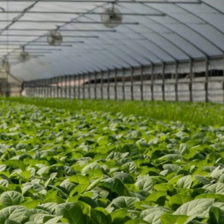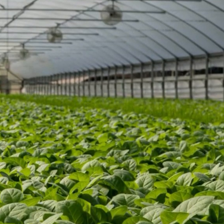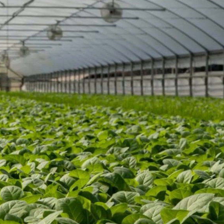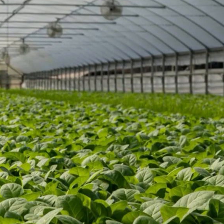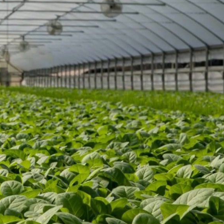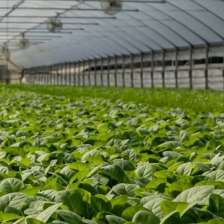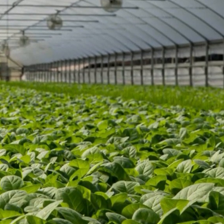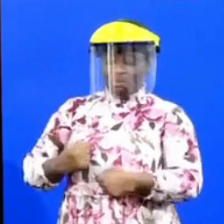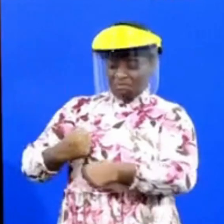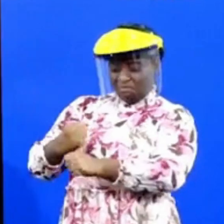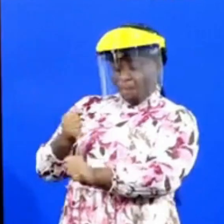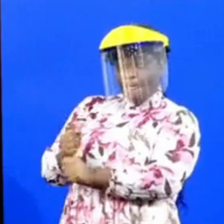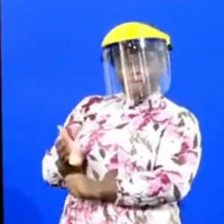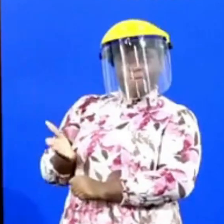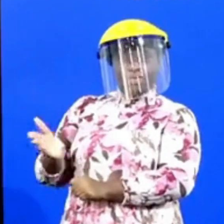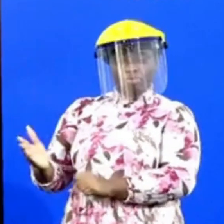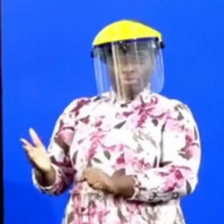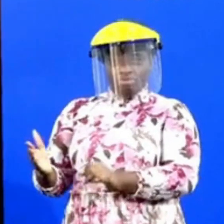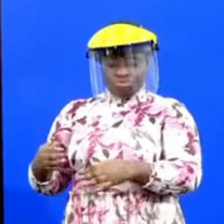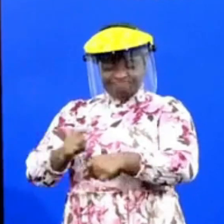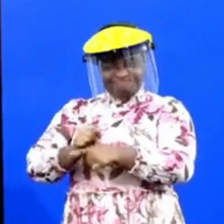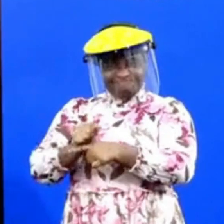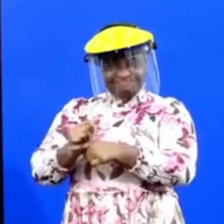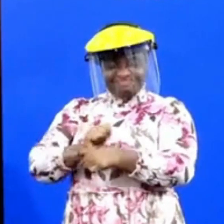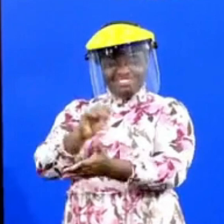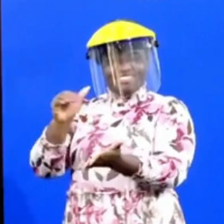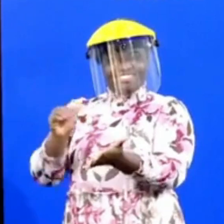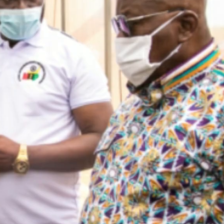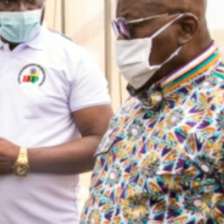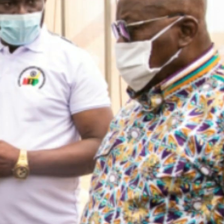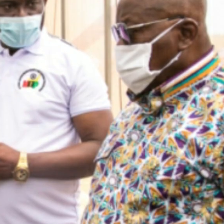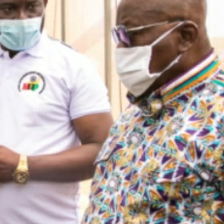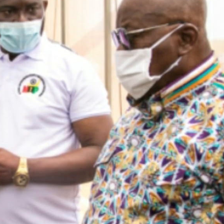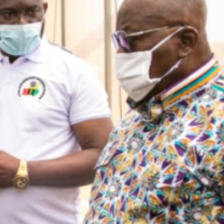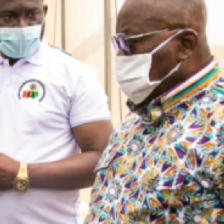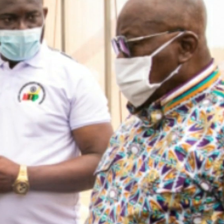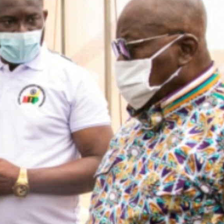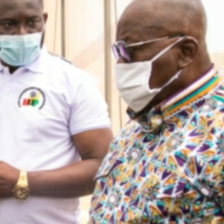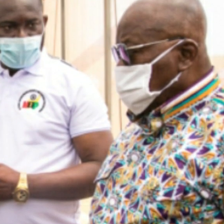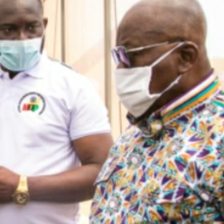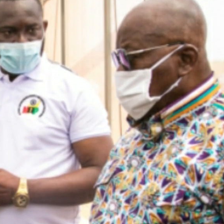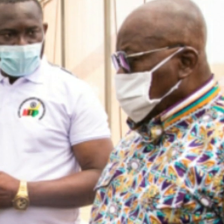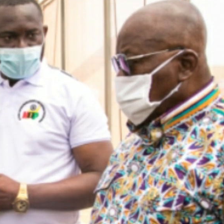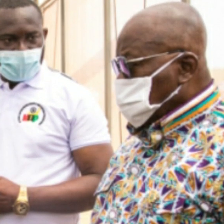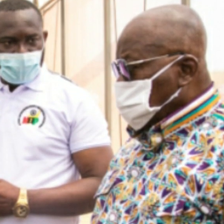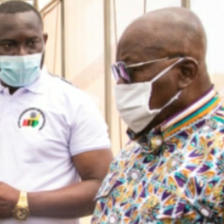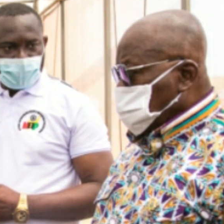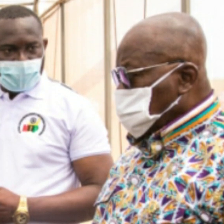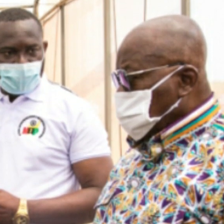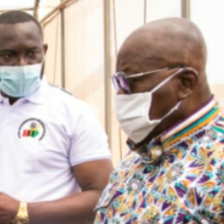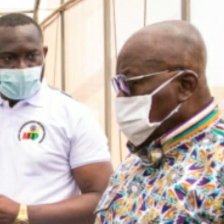And we've set up these commercial and trading centers, which is very interesting because we take